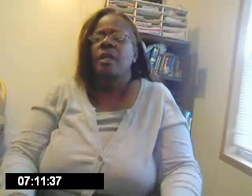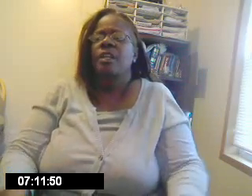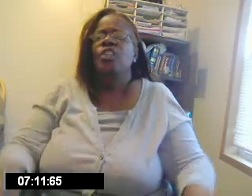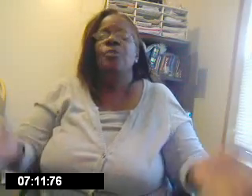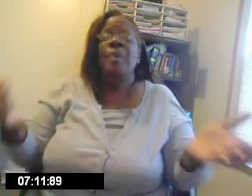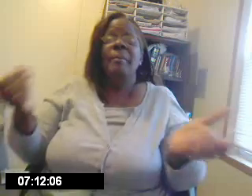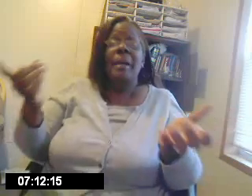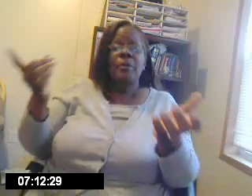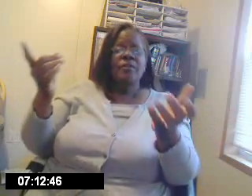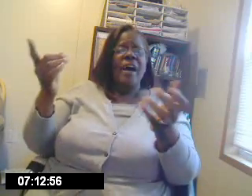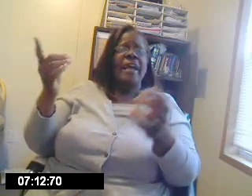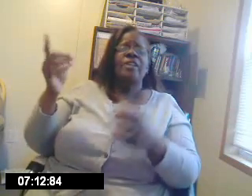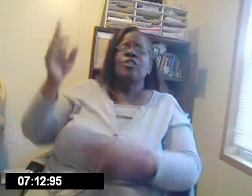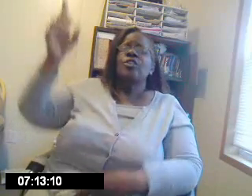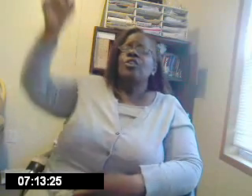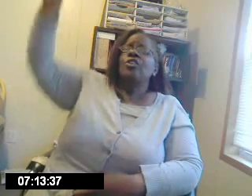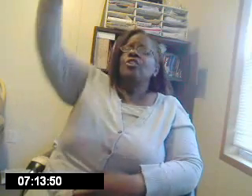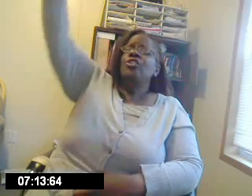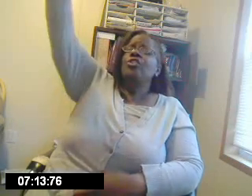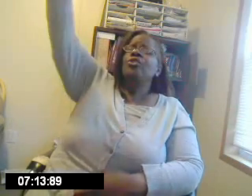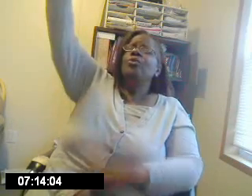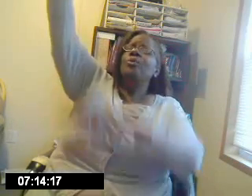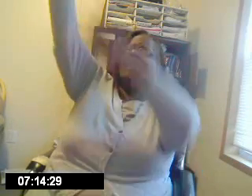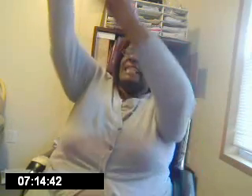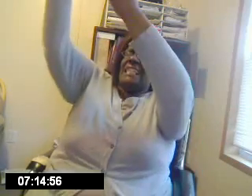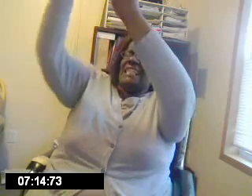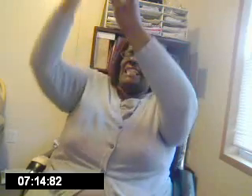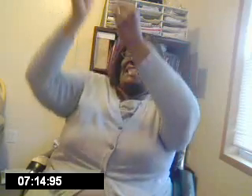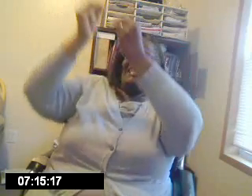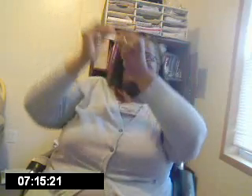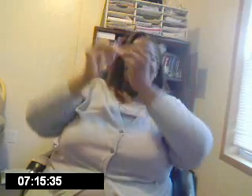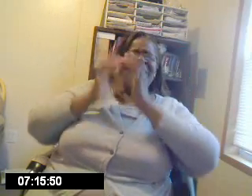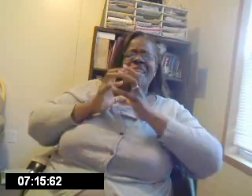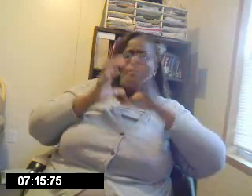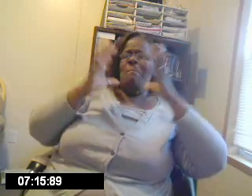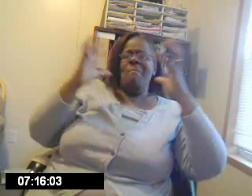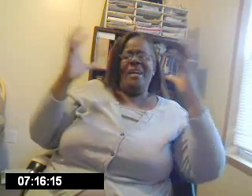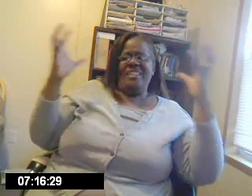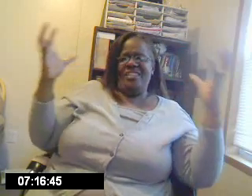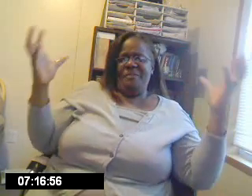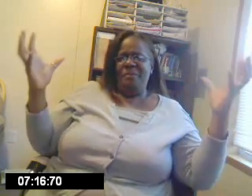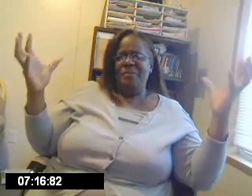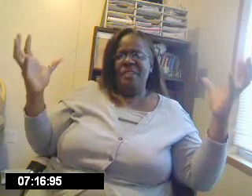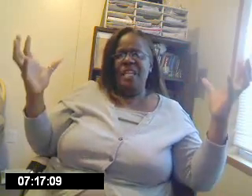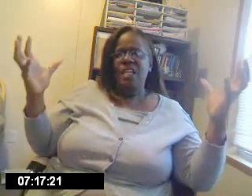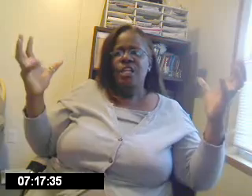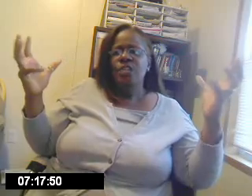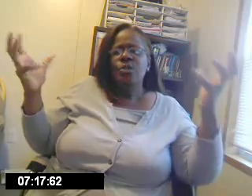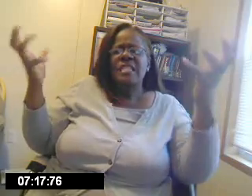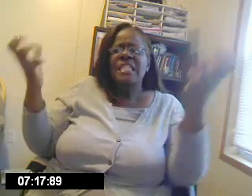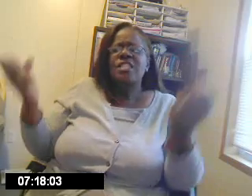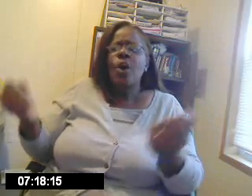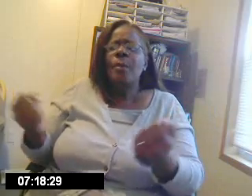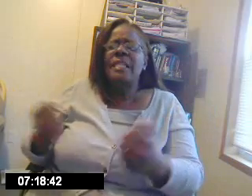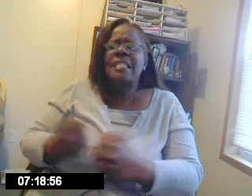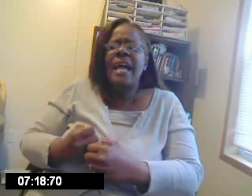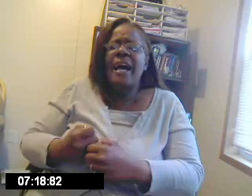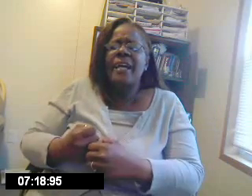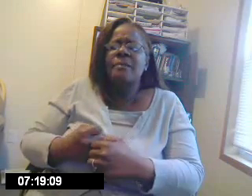You've been my provider. You give me much. You see so many times